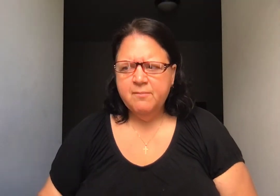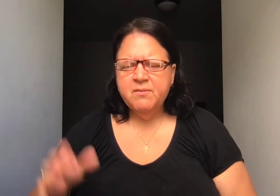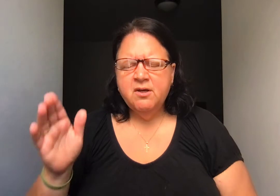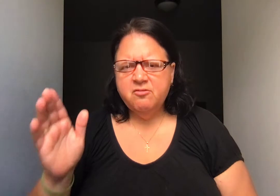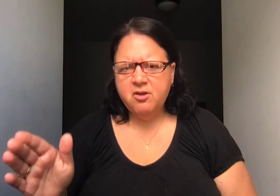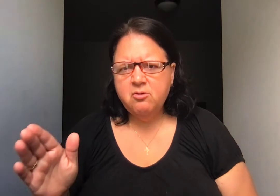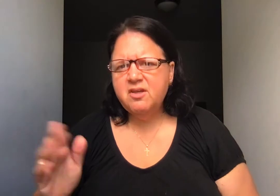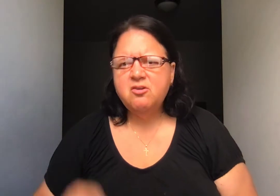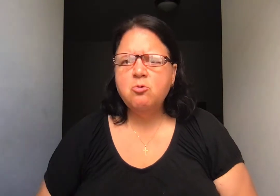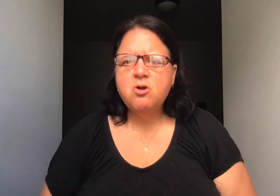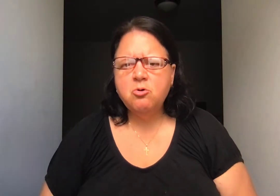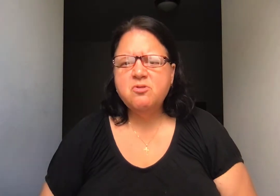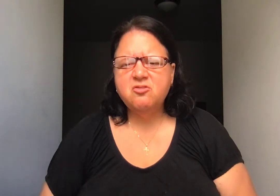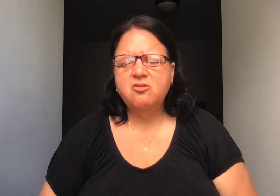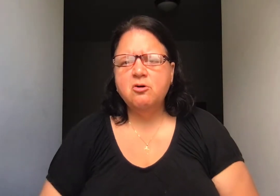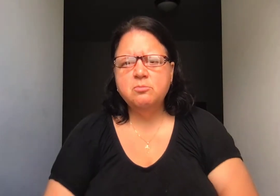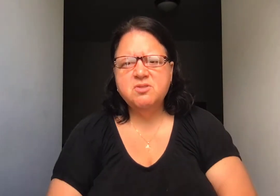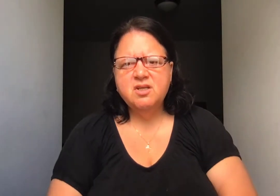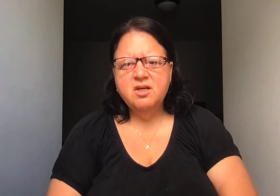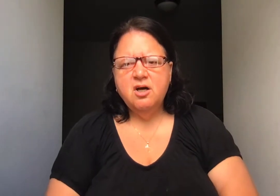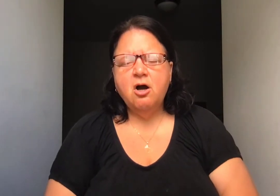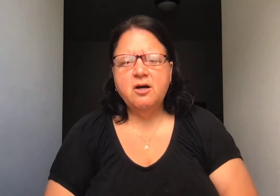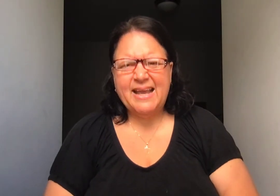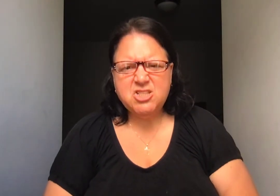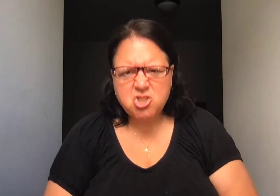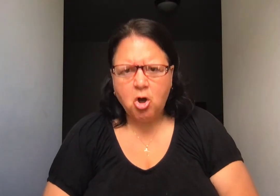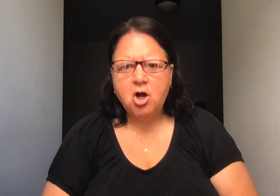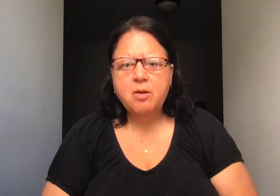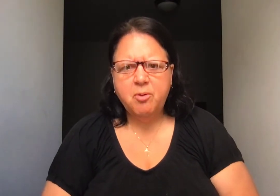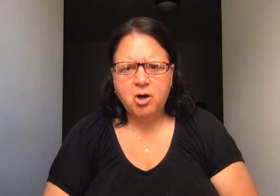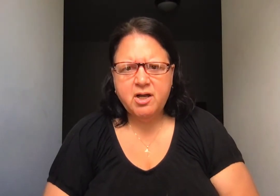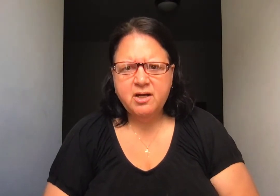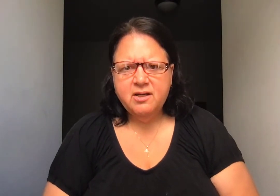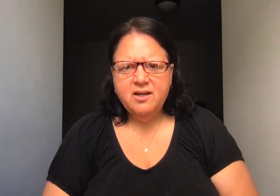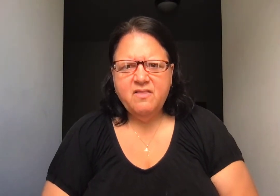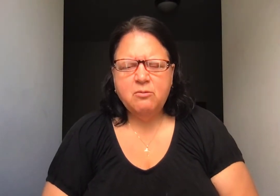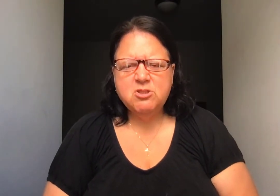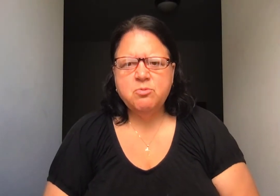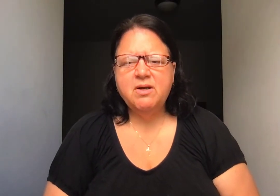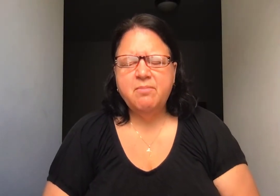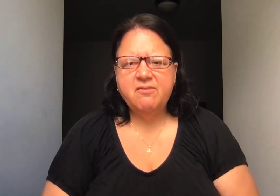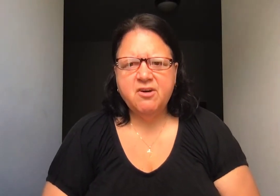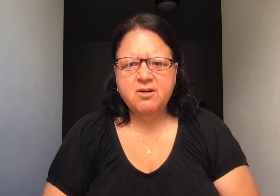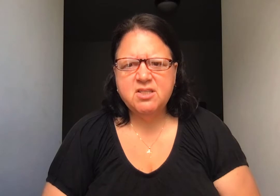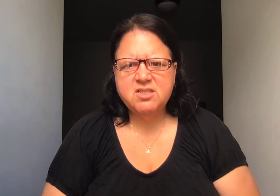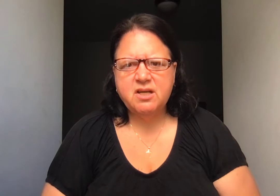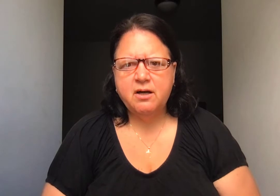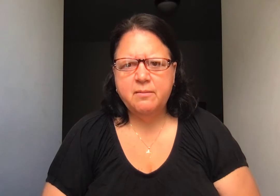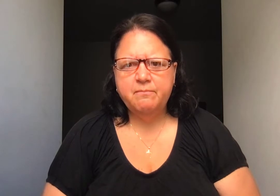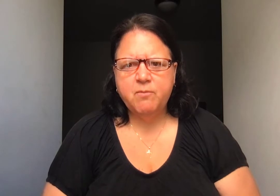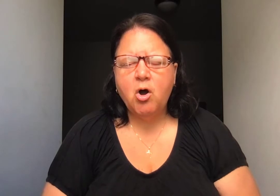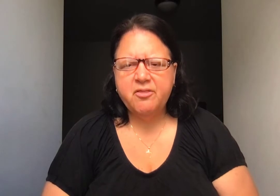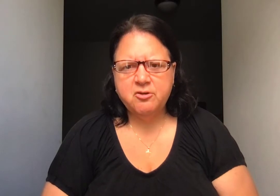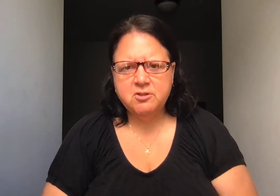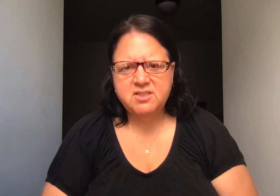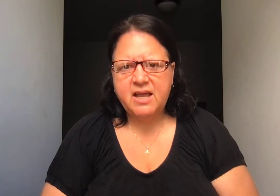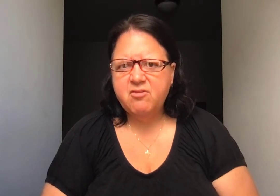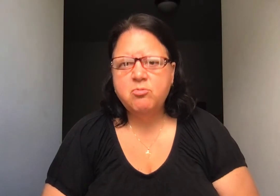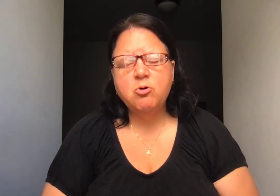For you that don't know, the psalms are a songbook that was written by various authors. David wrote